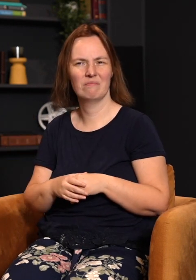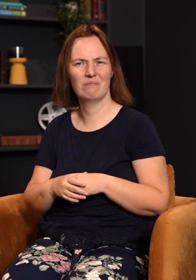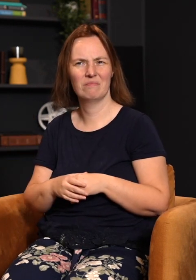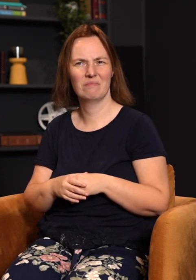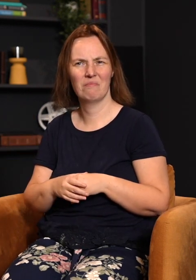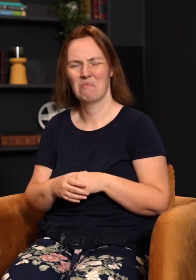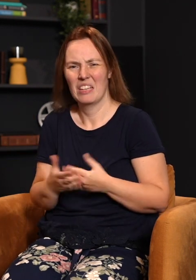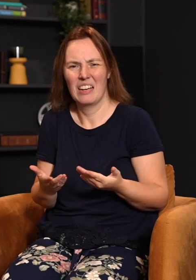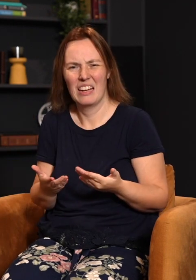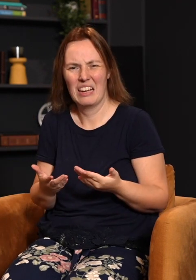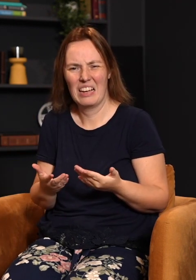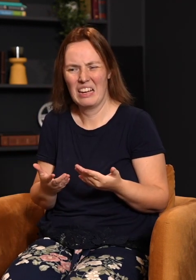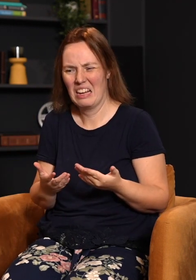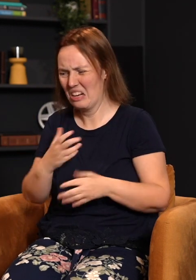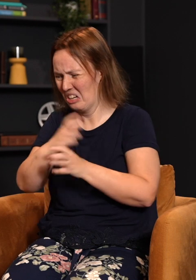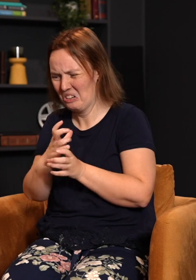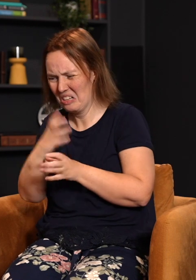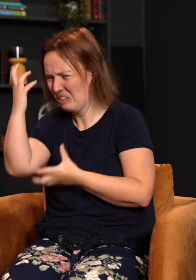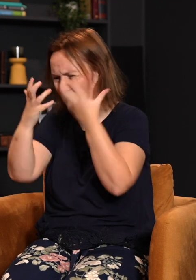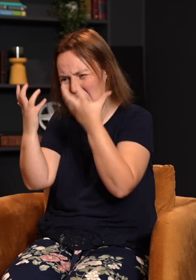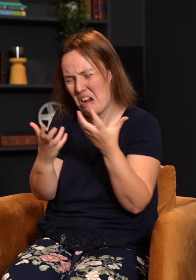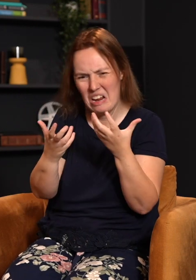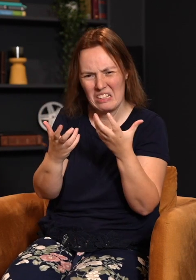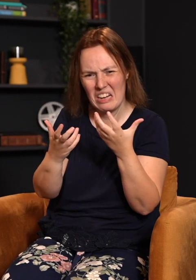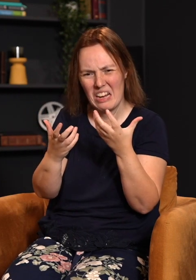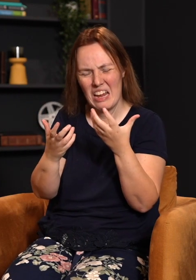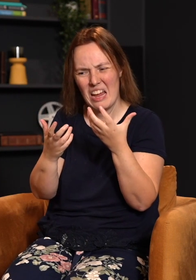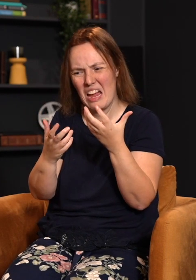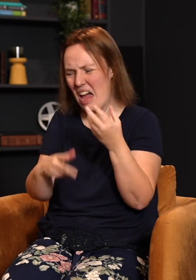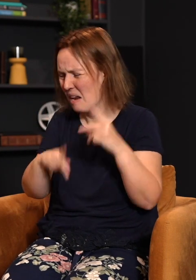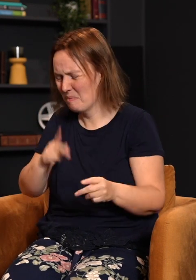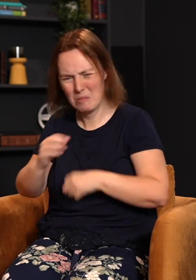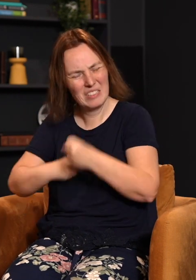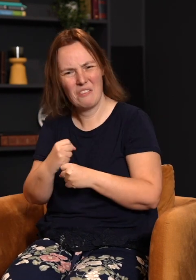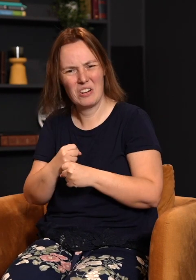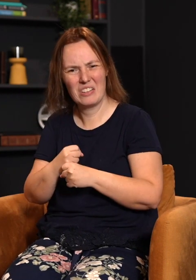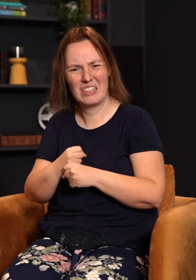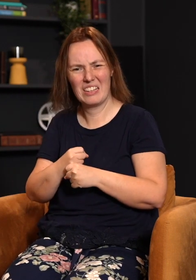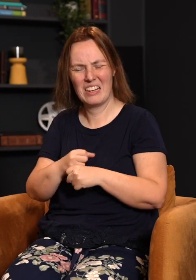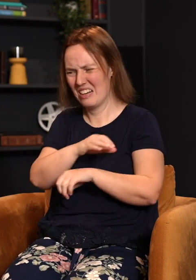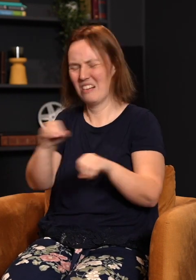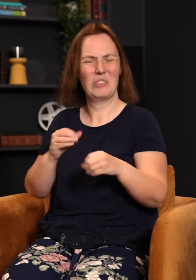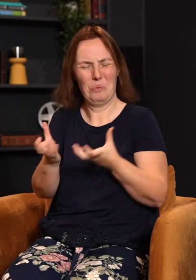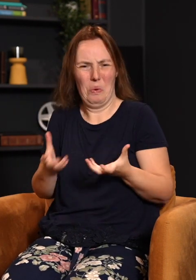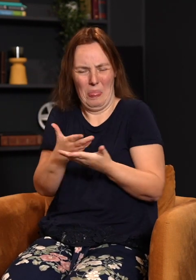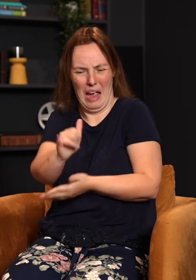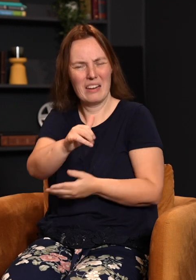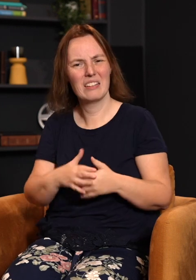garbage bags, and we're good. And that just creates mayhem, right? And innocent people suffer. So, none of us would want to tolerate that. And yet, sometimes